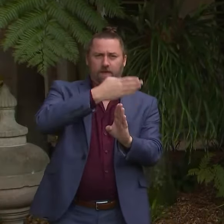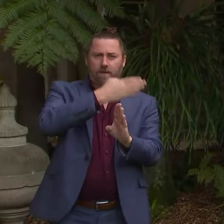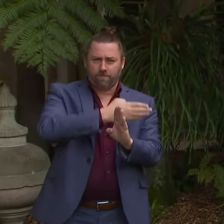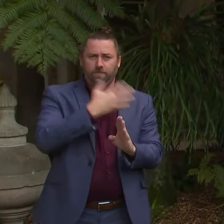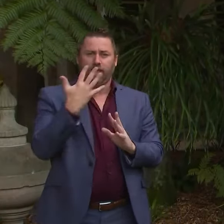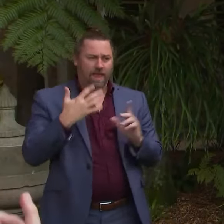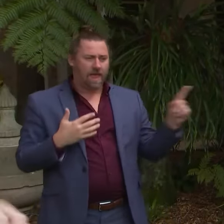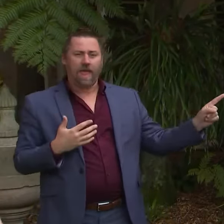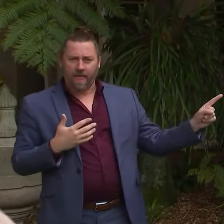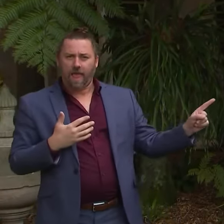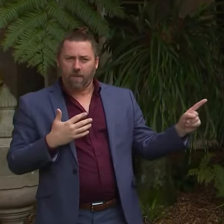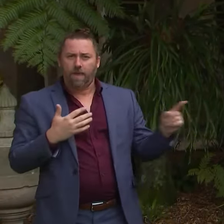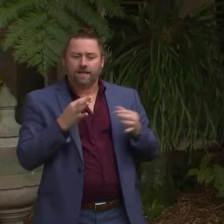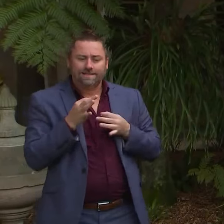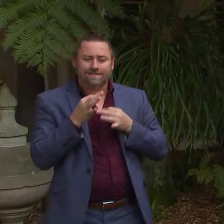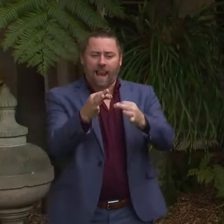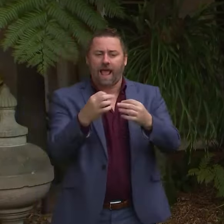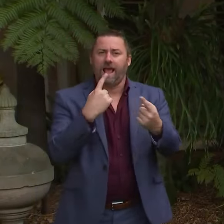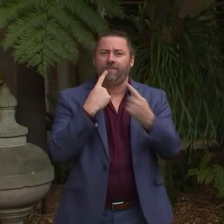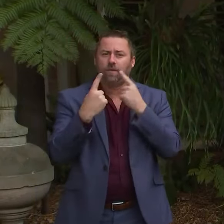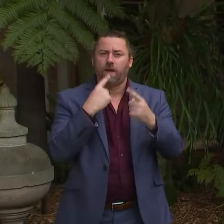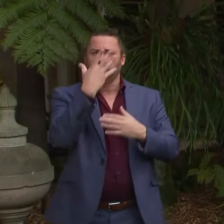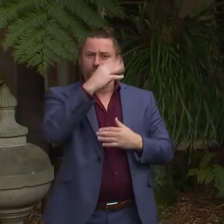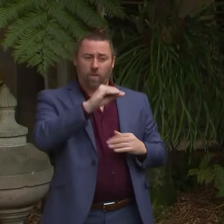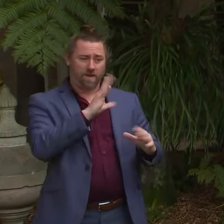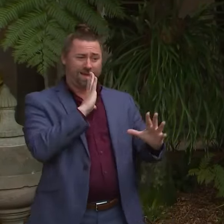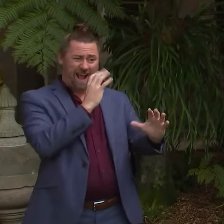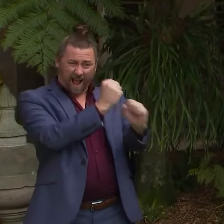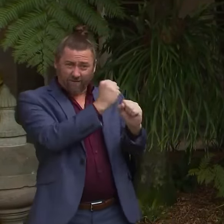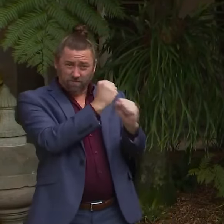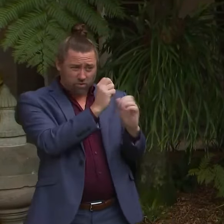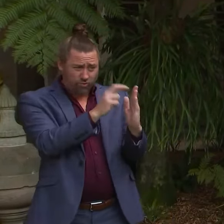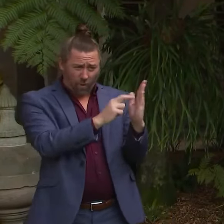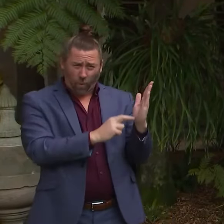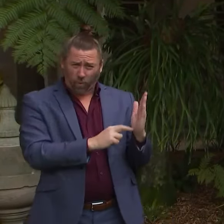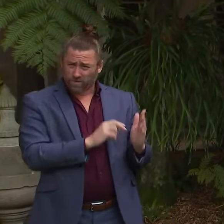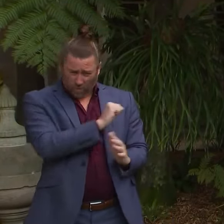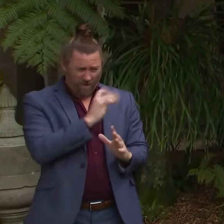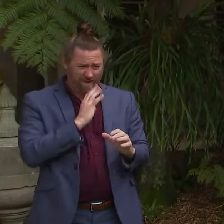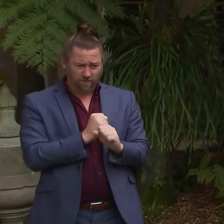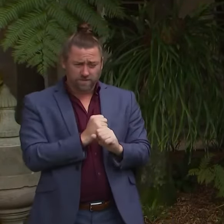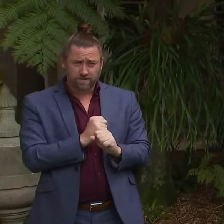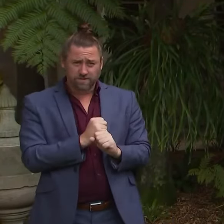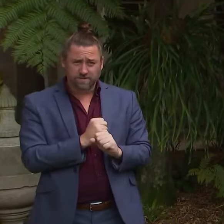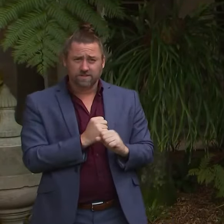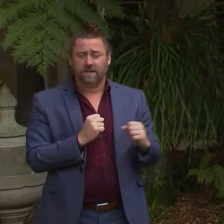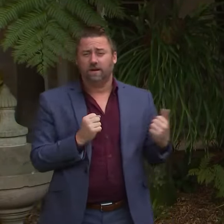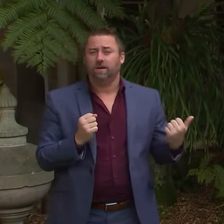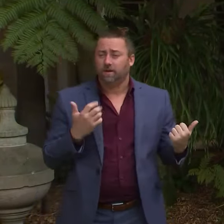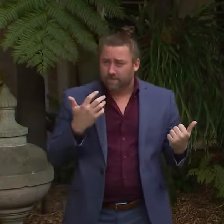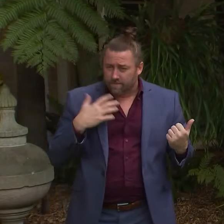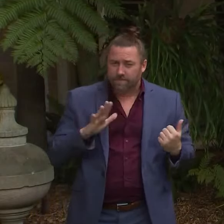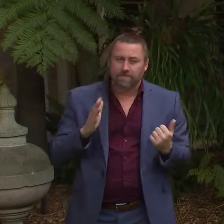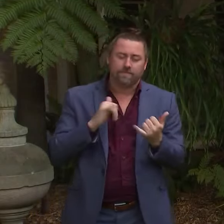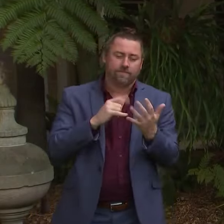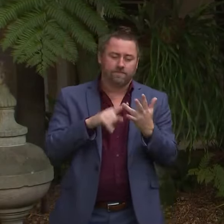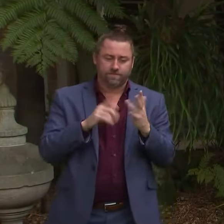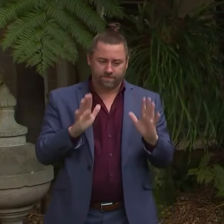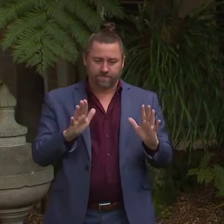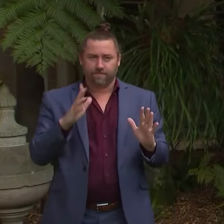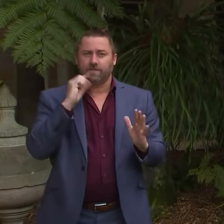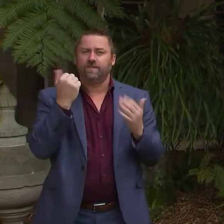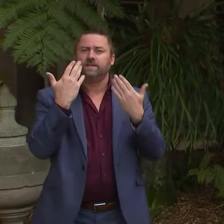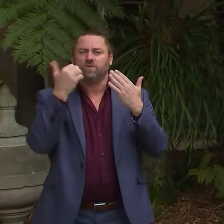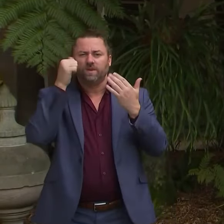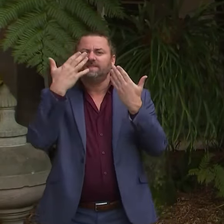number. Yes, it is a lag number. comes from official government records. Yes, so, so, I don't if you want to get into the details. we get, we get, there are